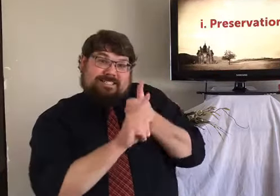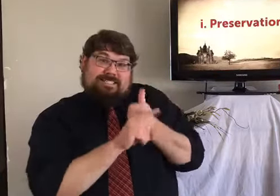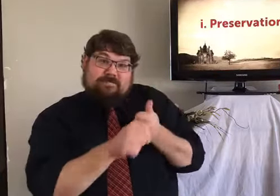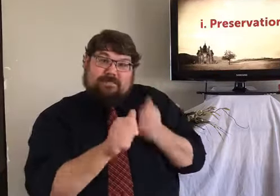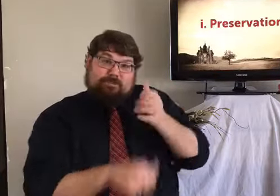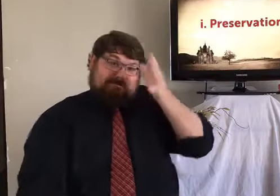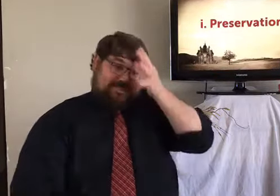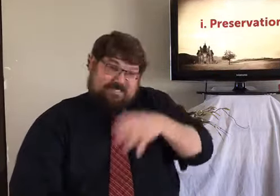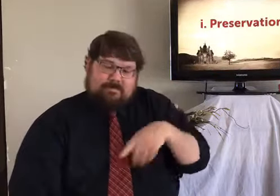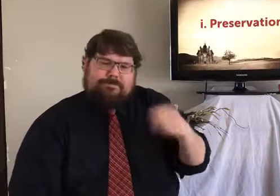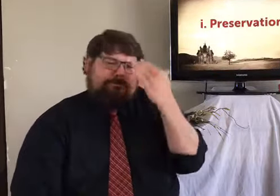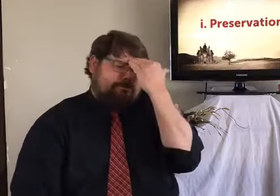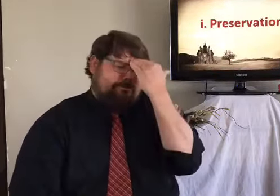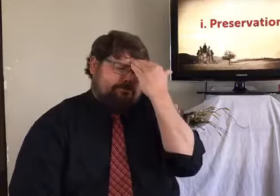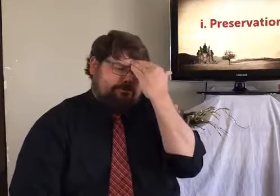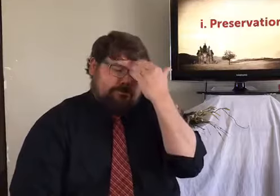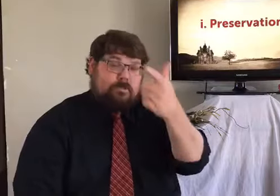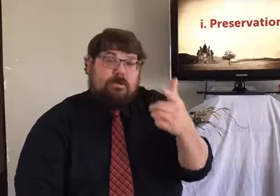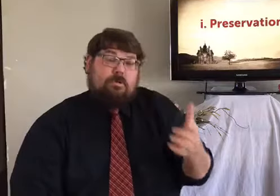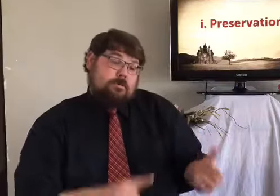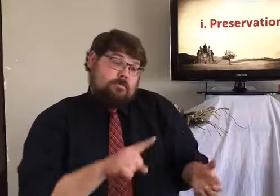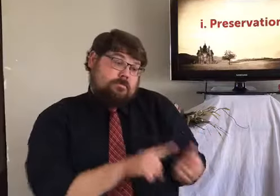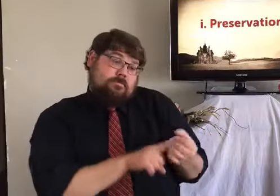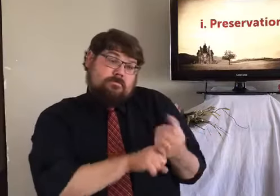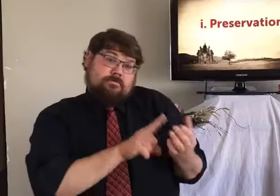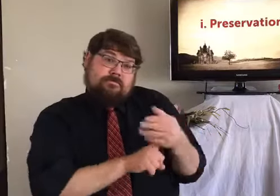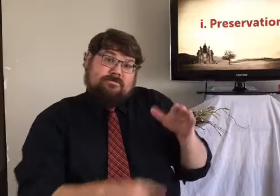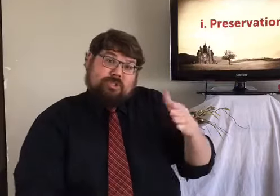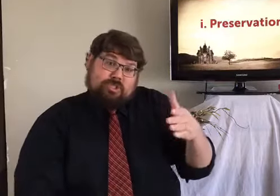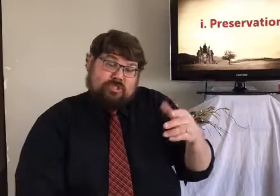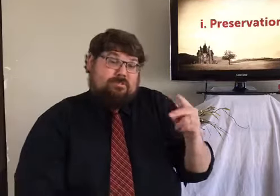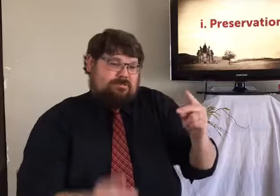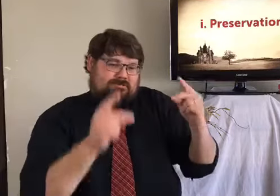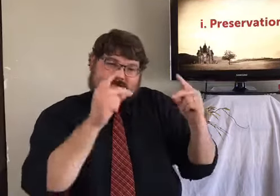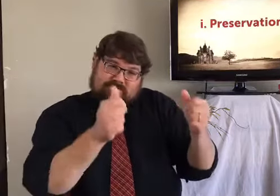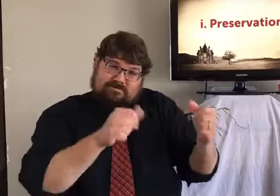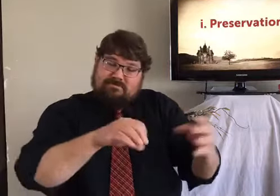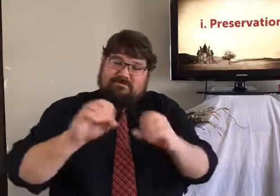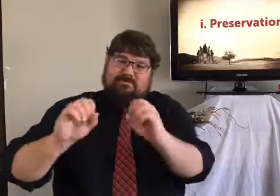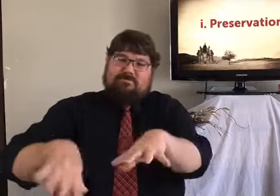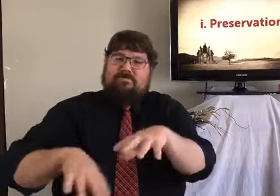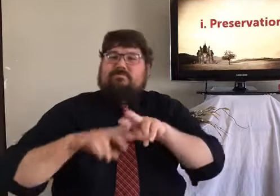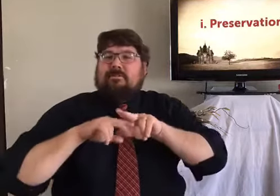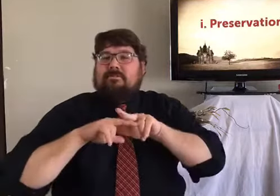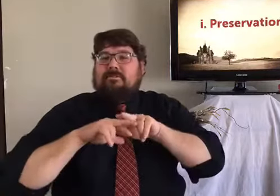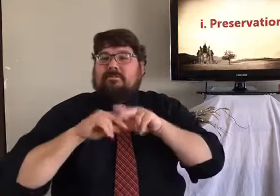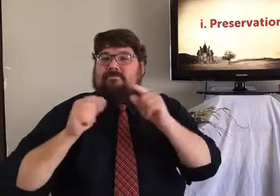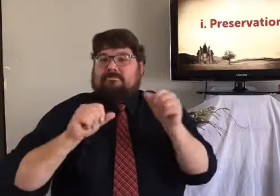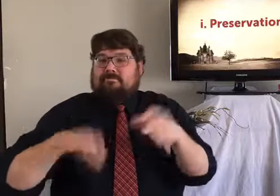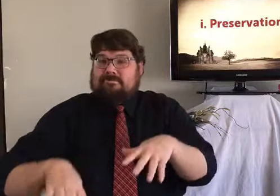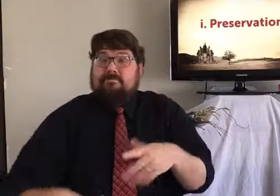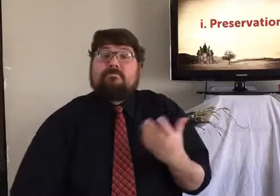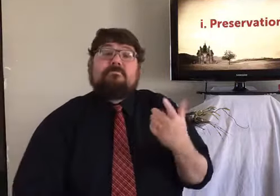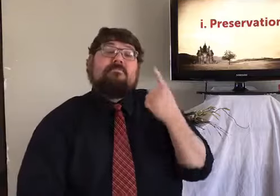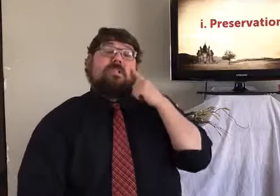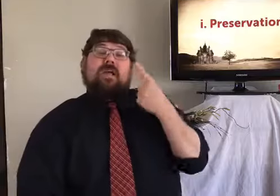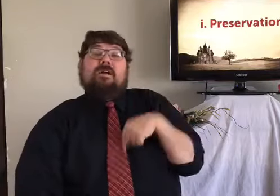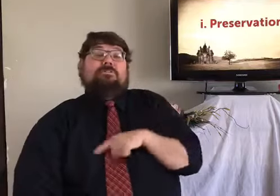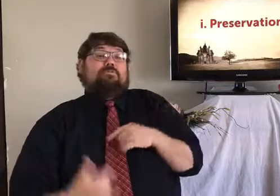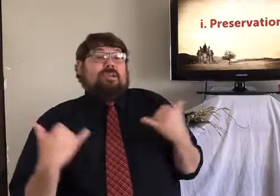preservative. The disciples, four of the twelve, were fishermen. And they would catch fish often. They would immediately put the